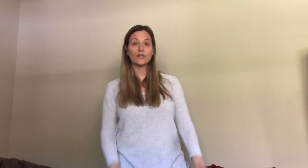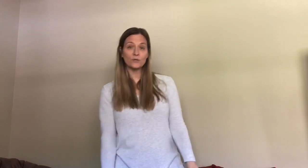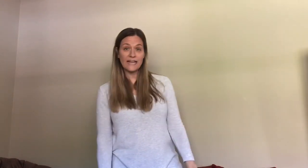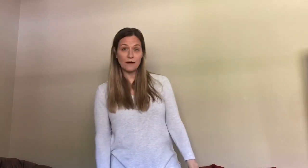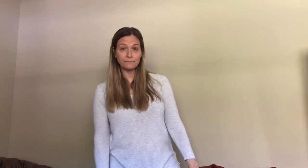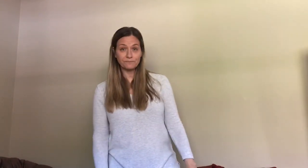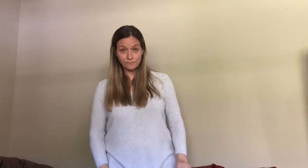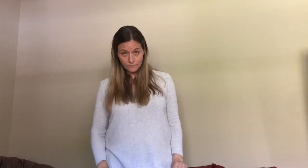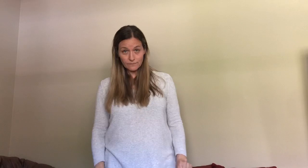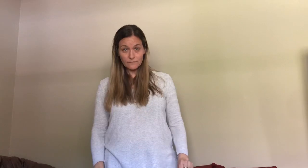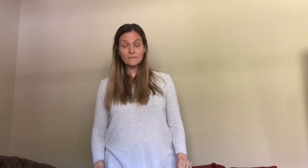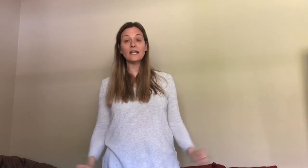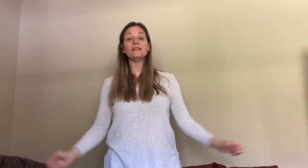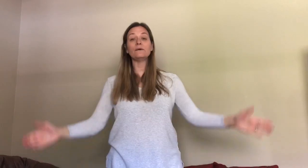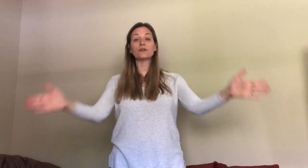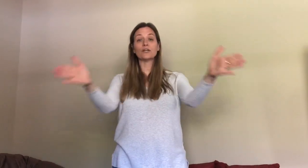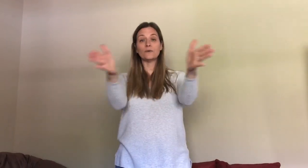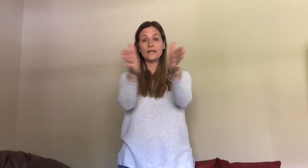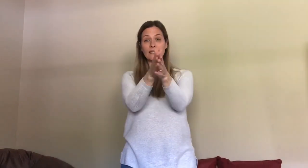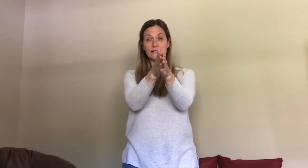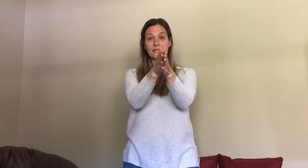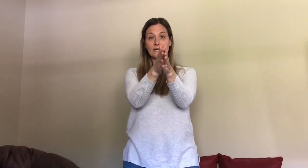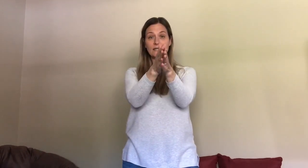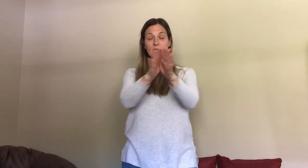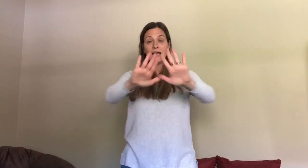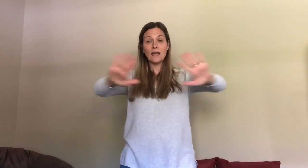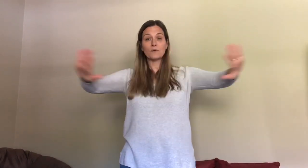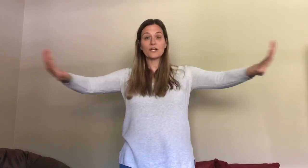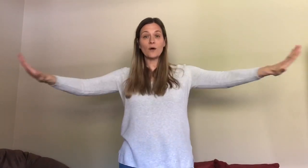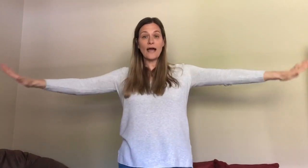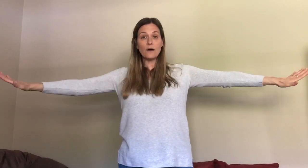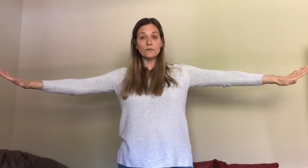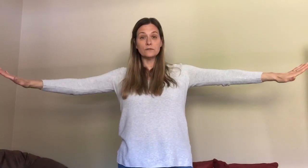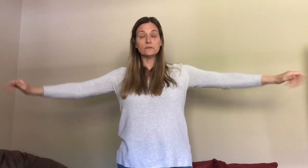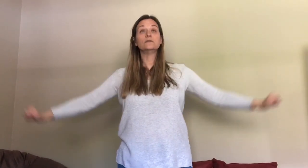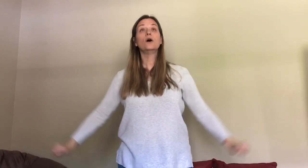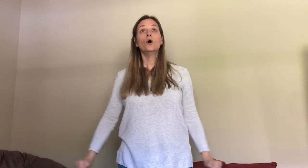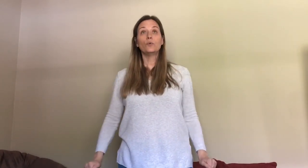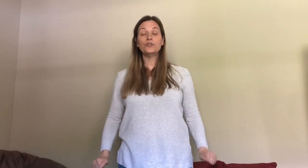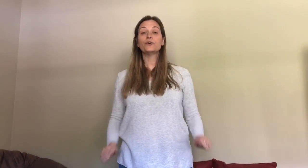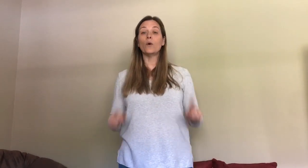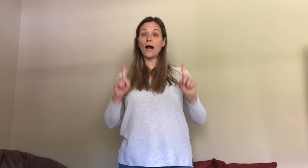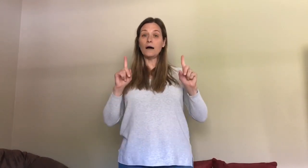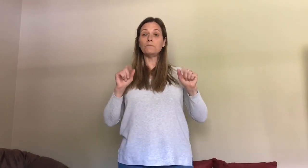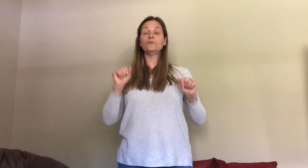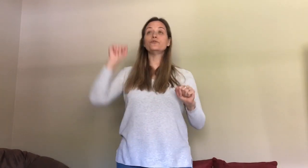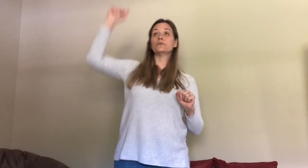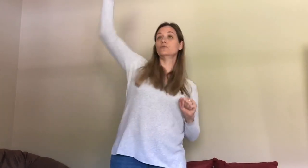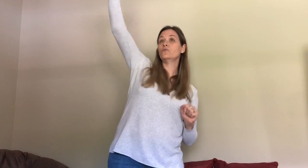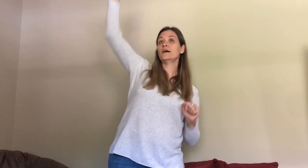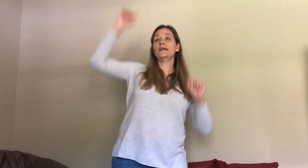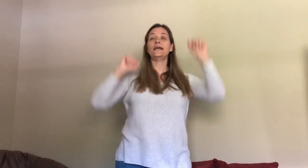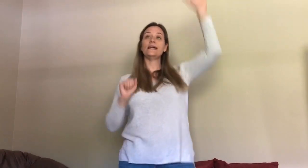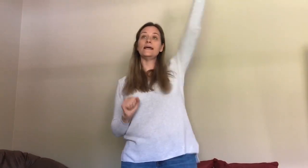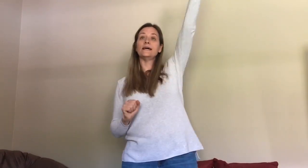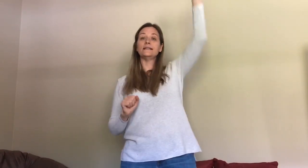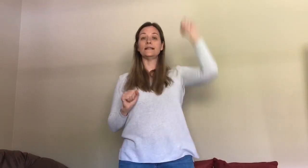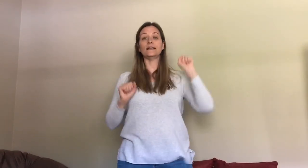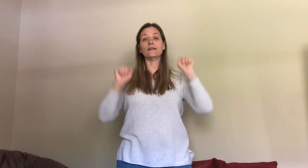go down and then we're gonna go in and when you go out when you go up you can move one hand and the other